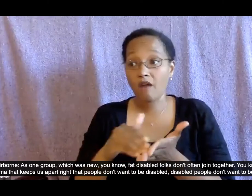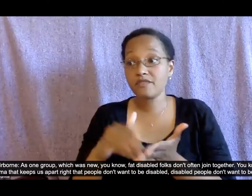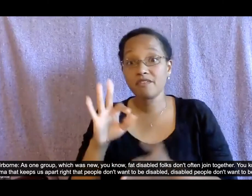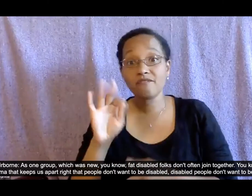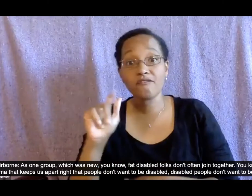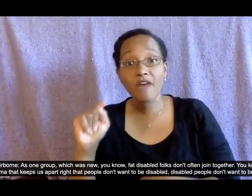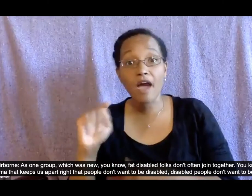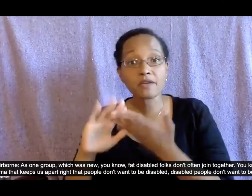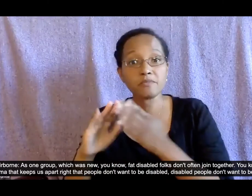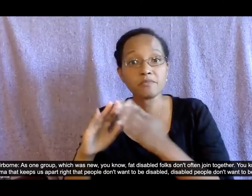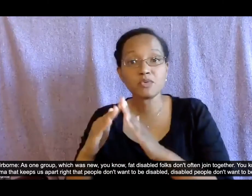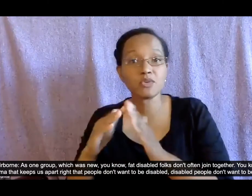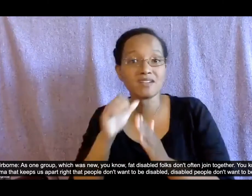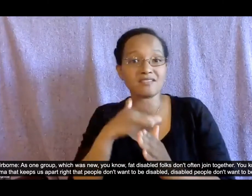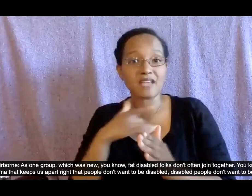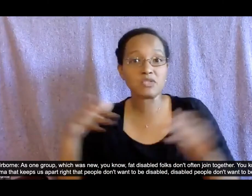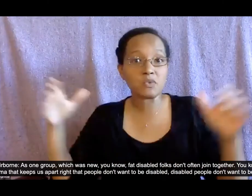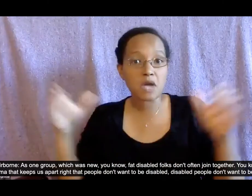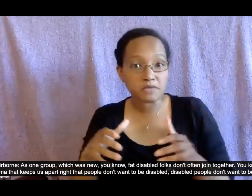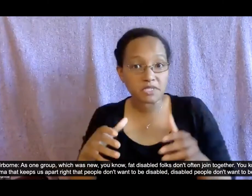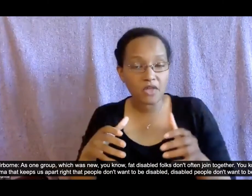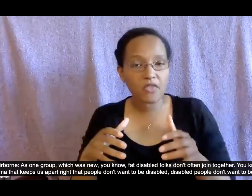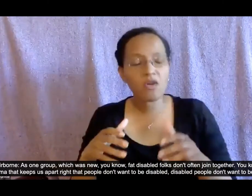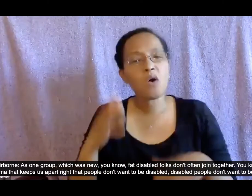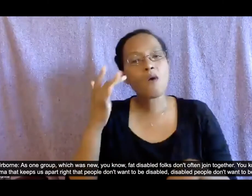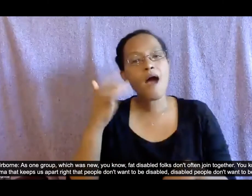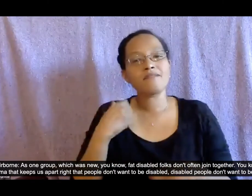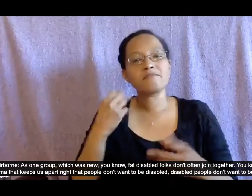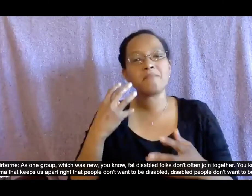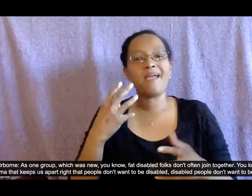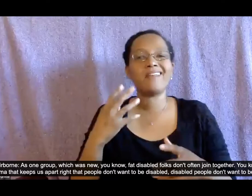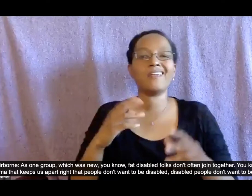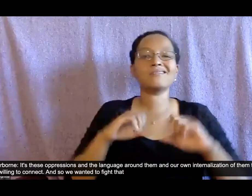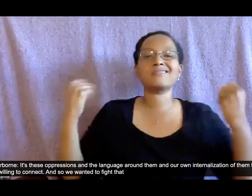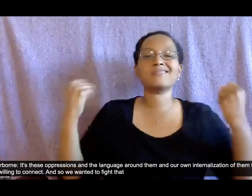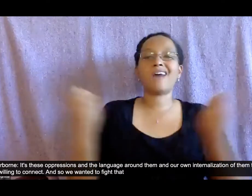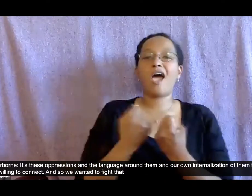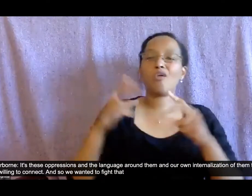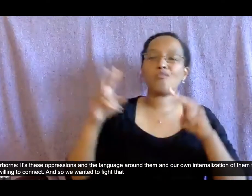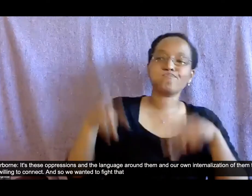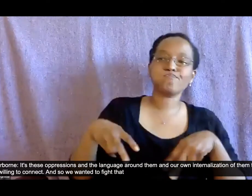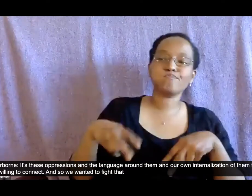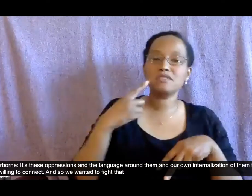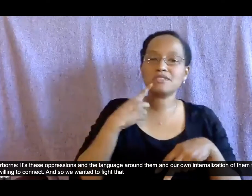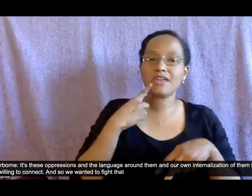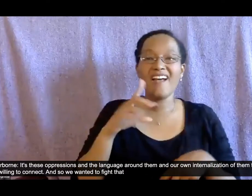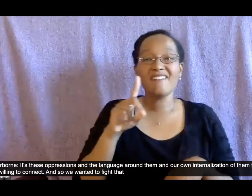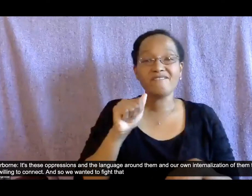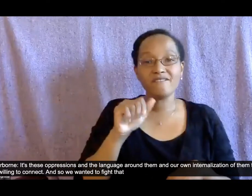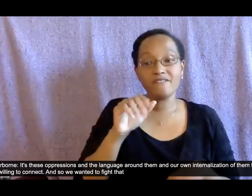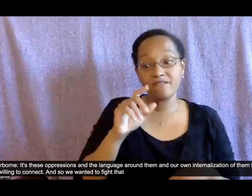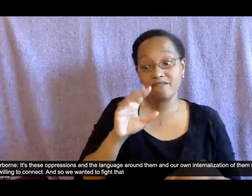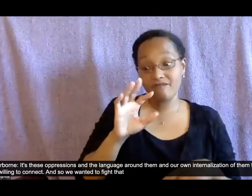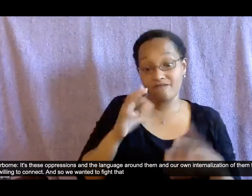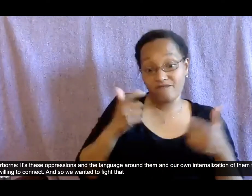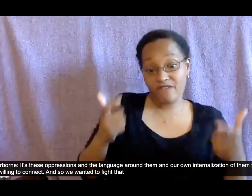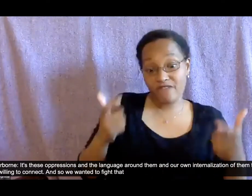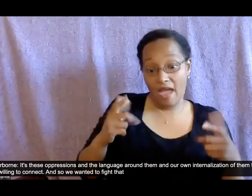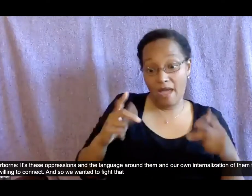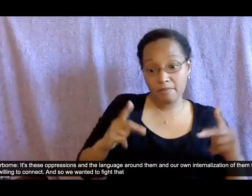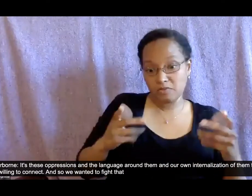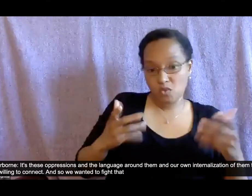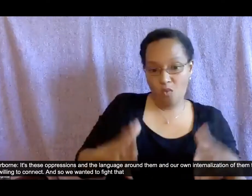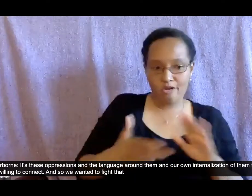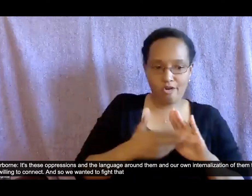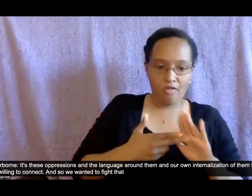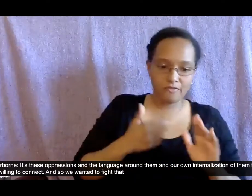apart right fat people don't want to be disabled disabled people don't want to be fat it's these oppressions and the language around